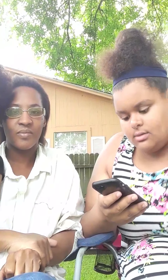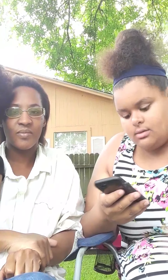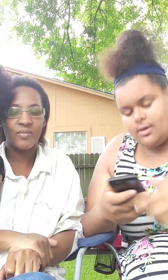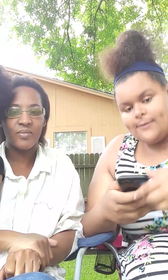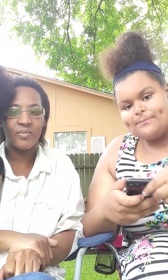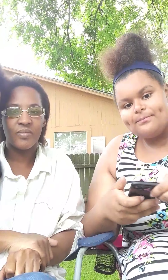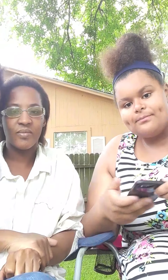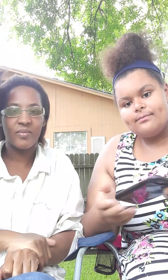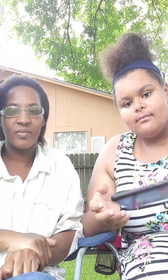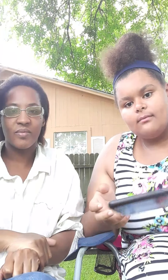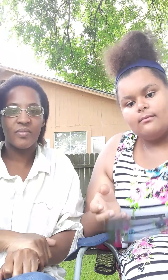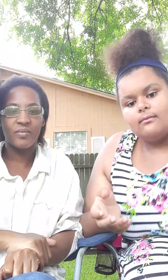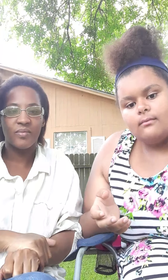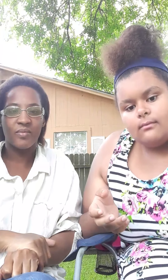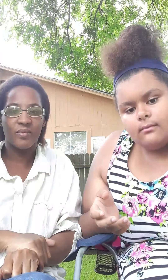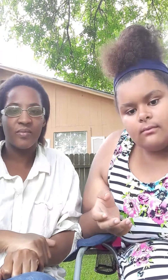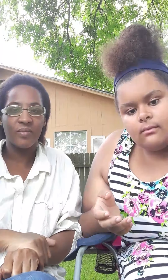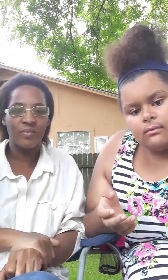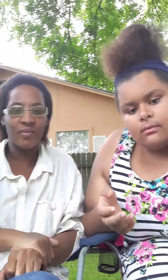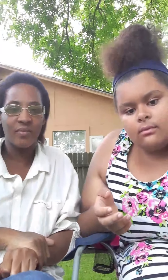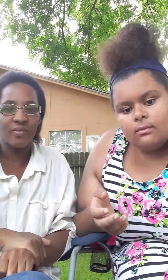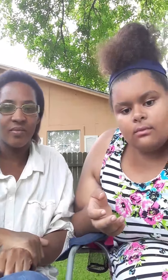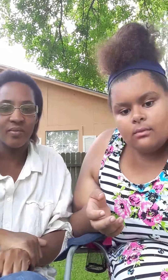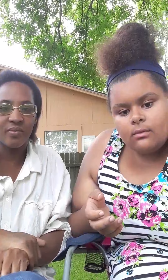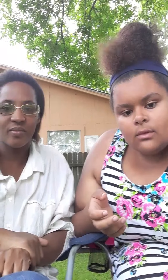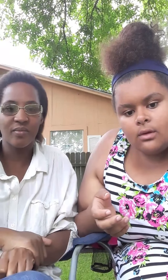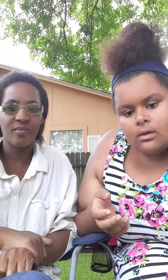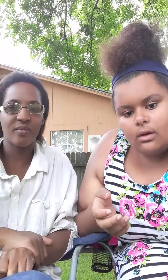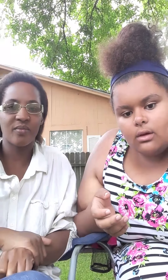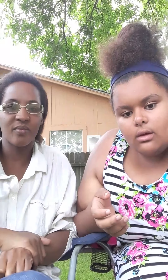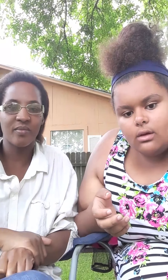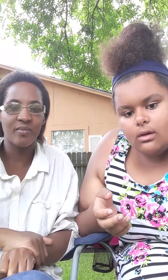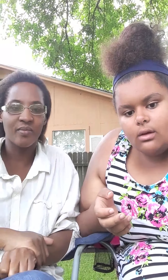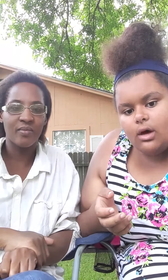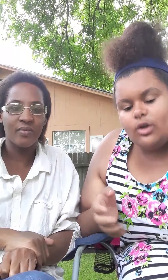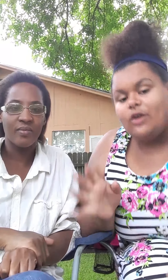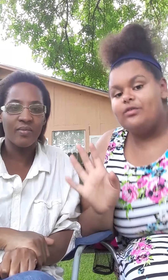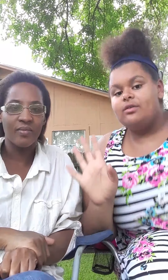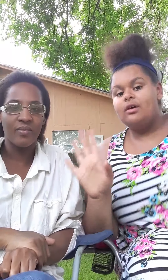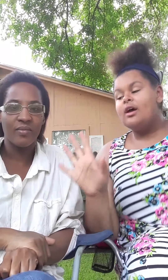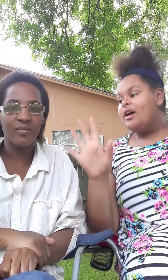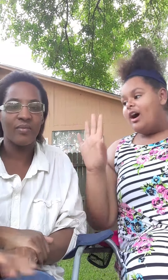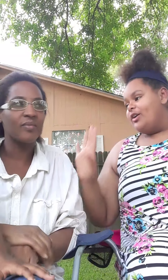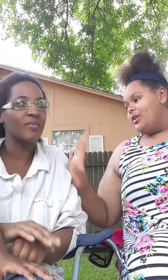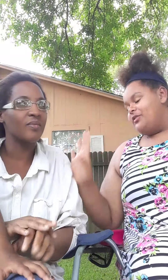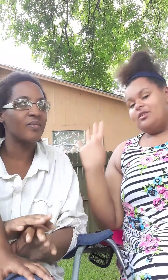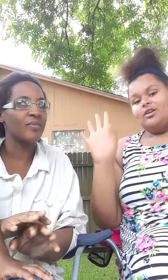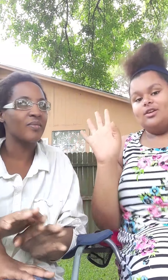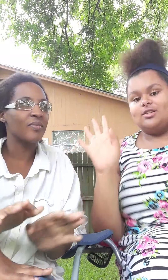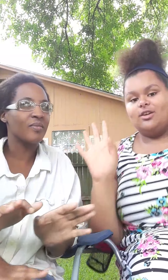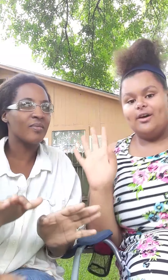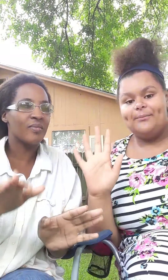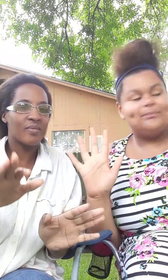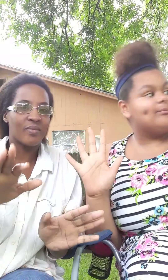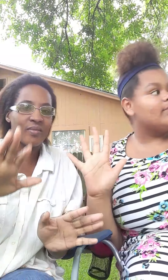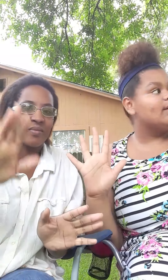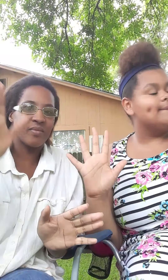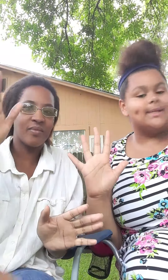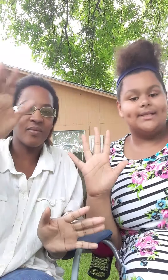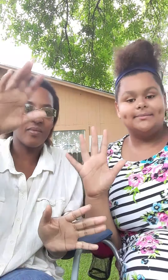If you know all these songs, then you are definitely addicted. If you know all these songs, then you are definitely addicted to TikTok. What? you